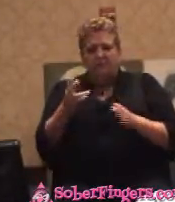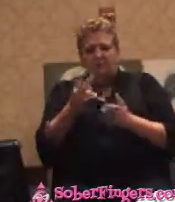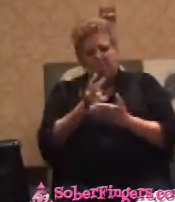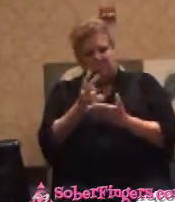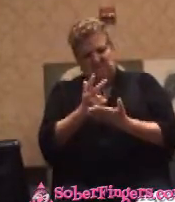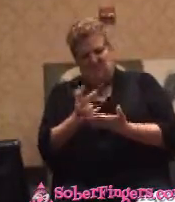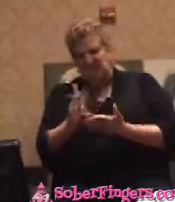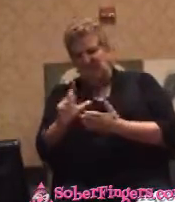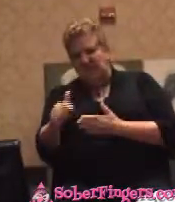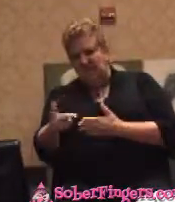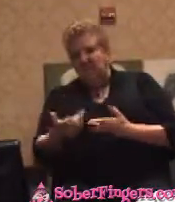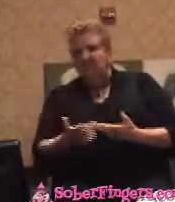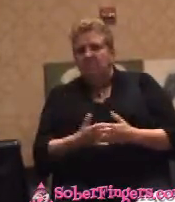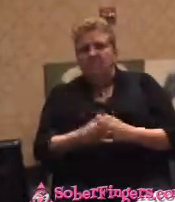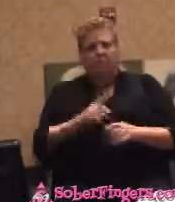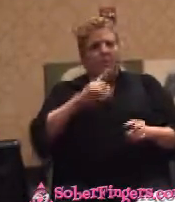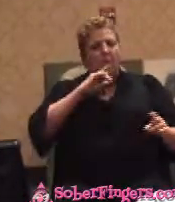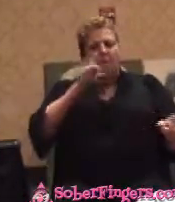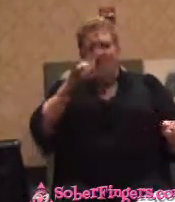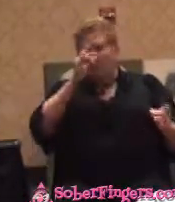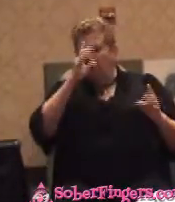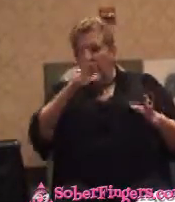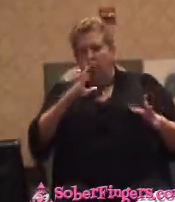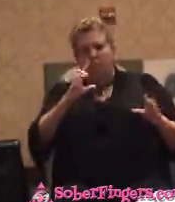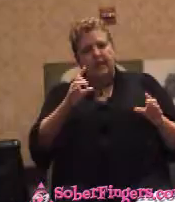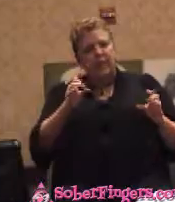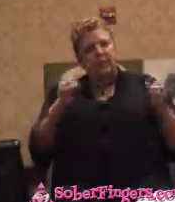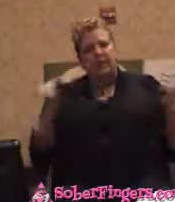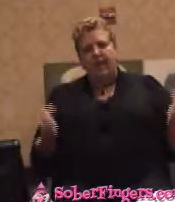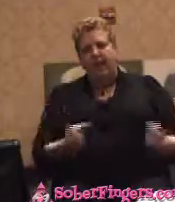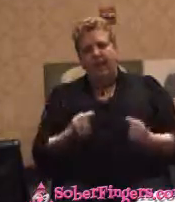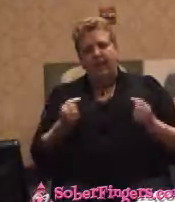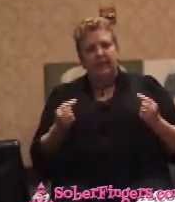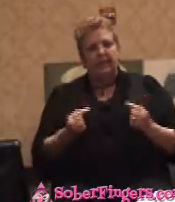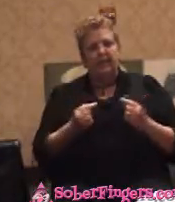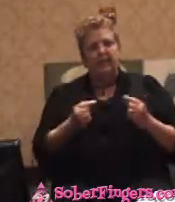in terrible, terrible pain. And it was just not a good thing.